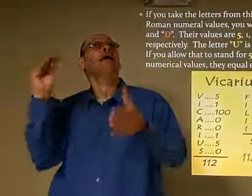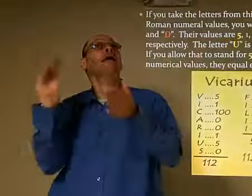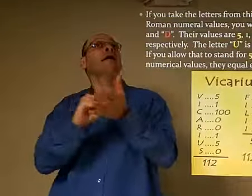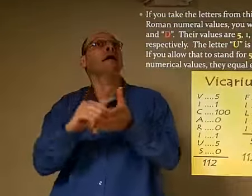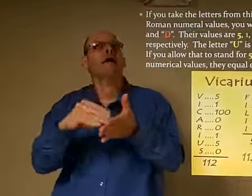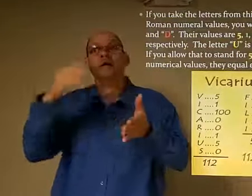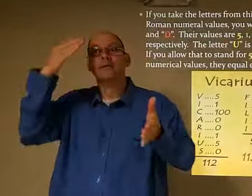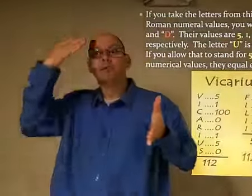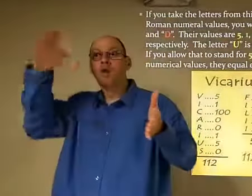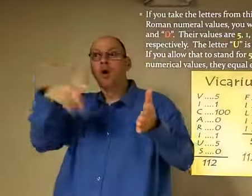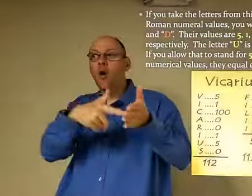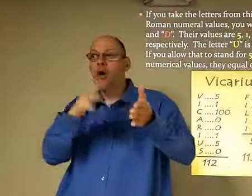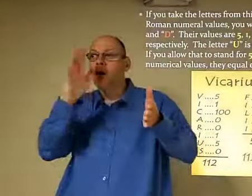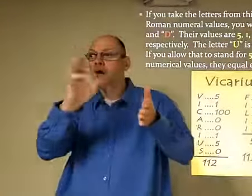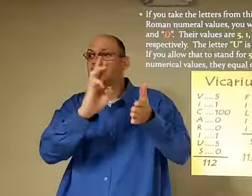maybe the person is being creative